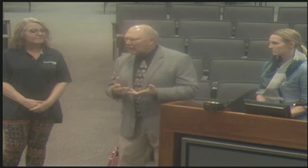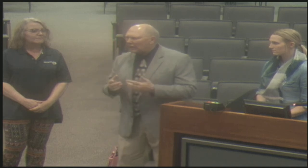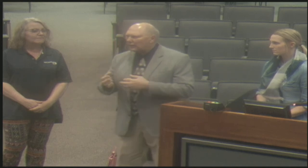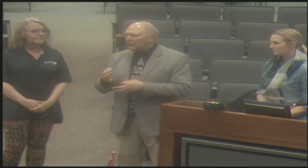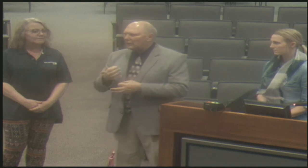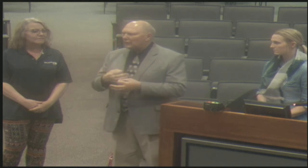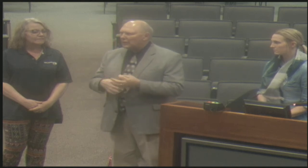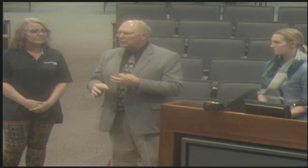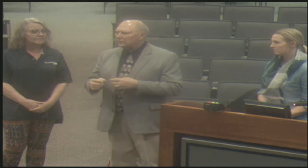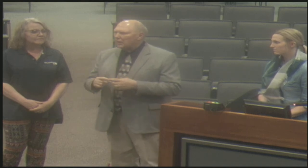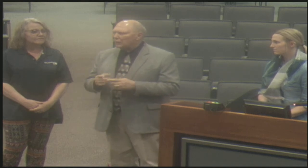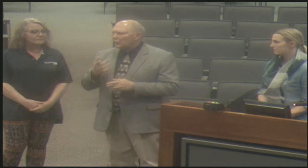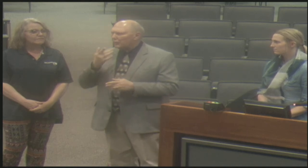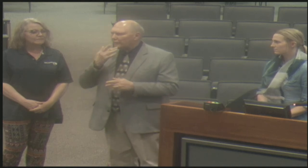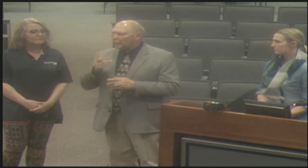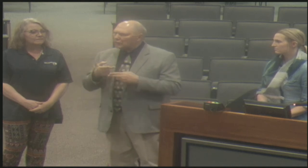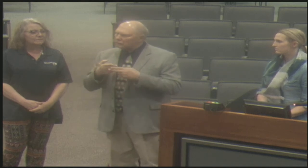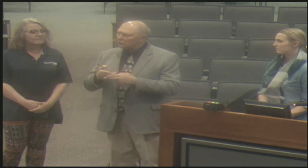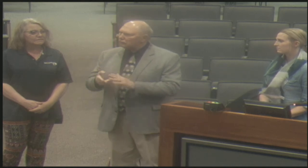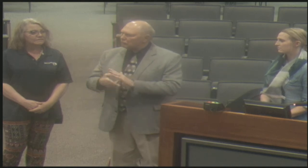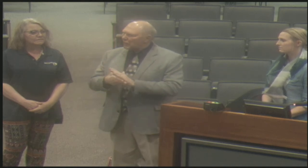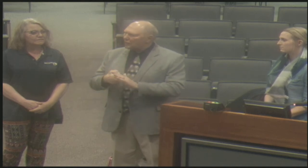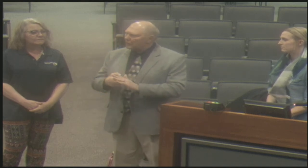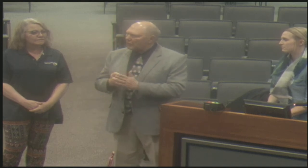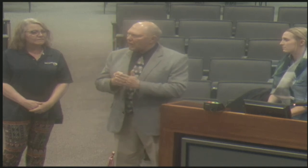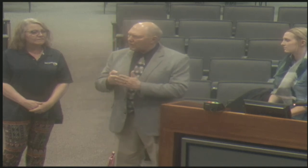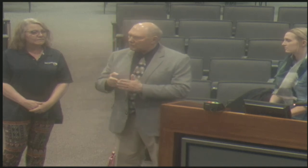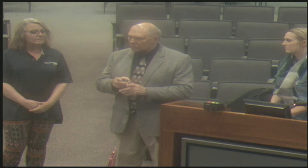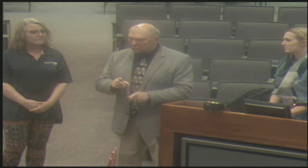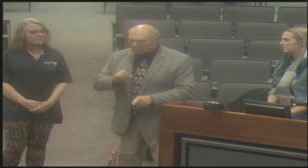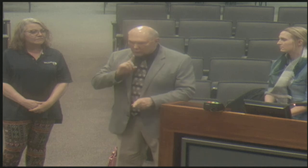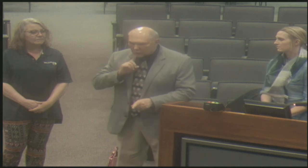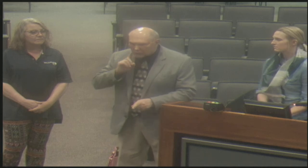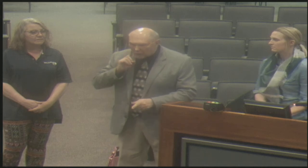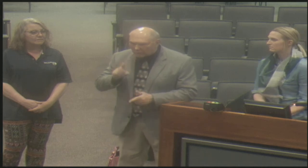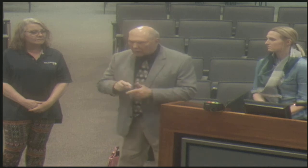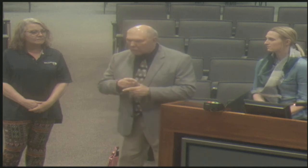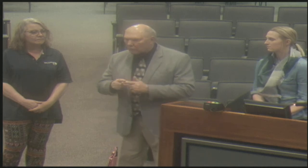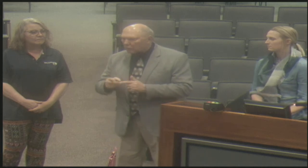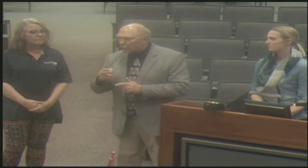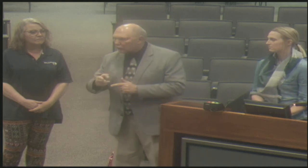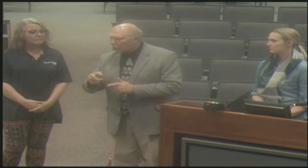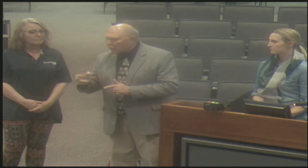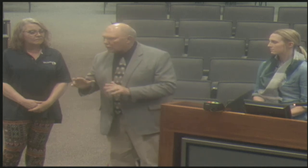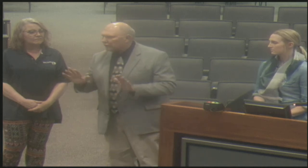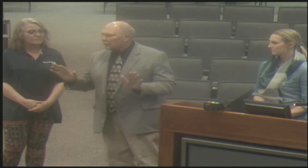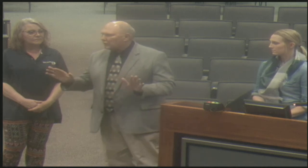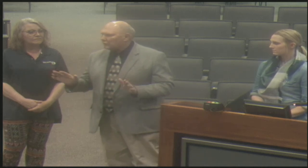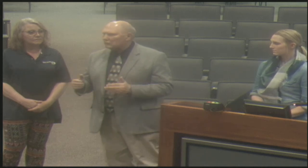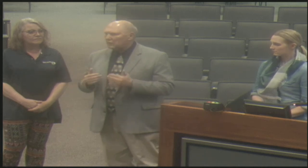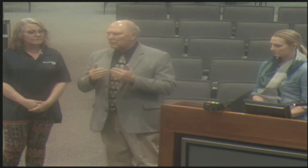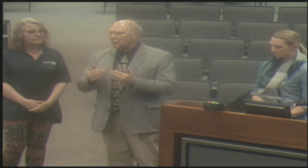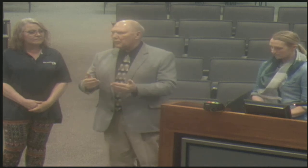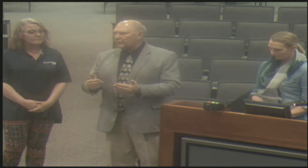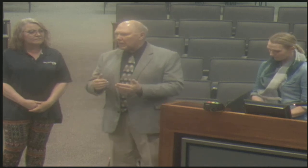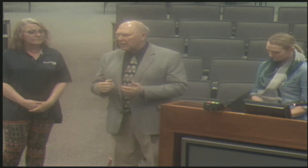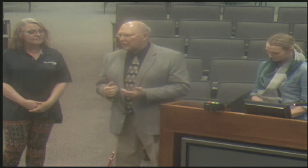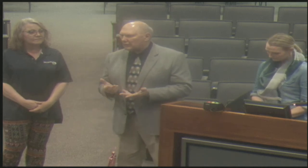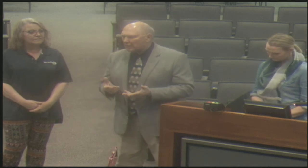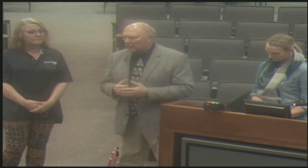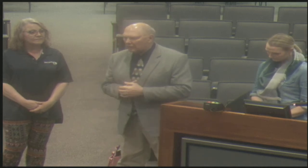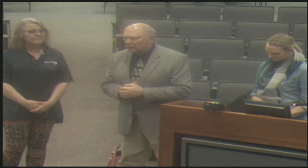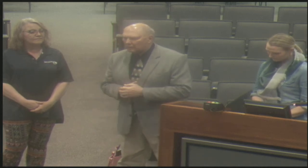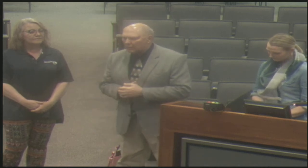that word as a true loss, which ends up being heartbreaking. Um, so we want to label them appropriately that they are